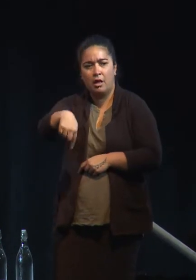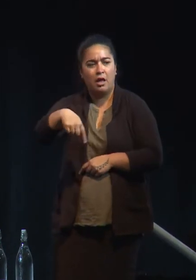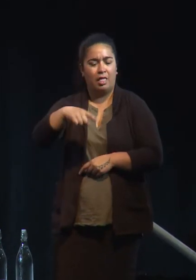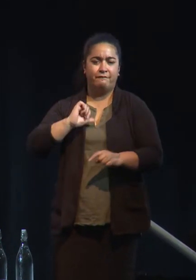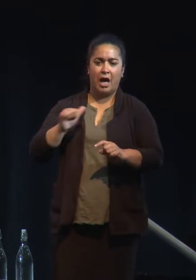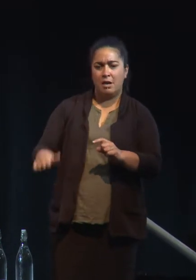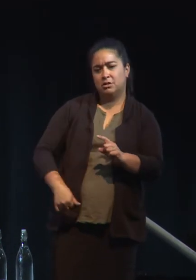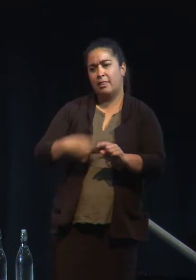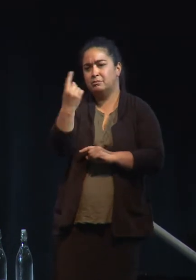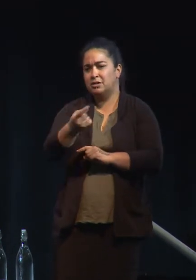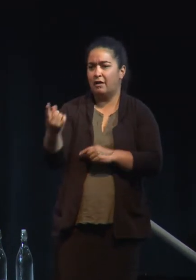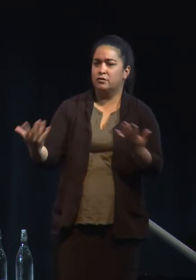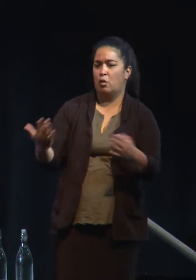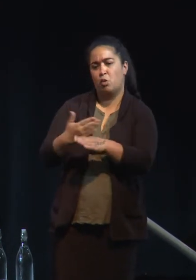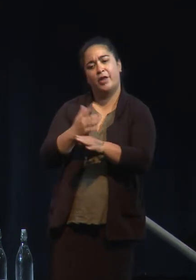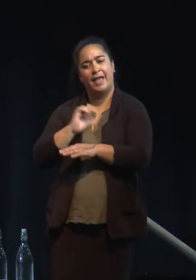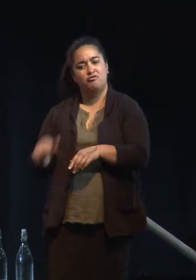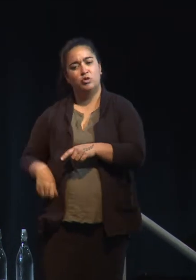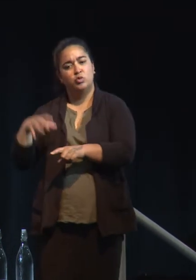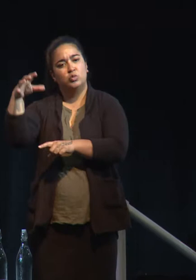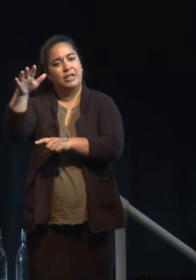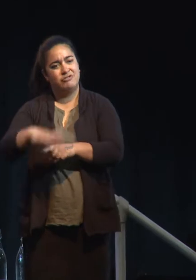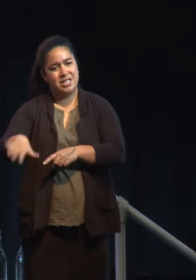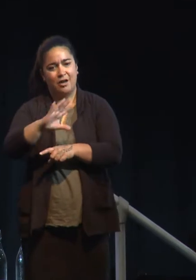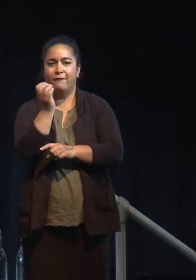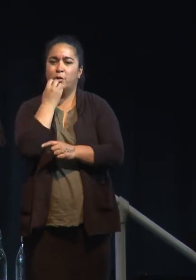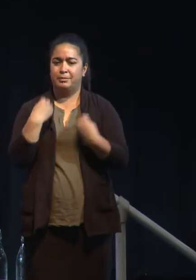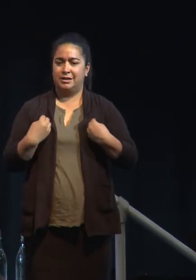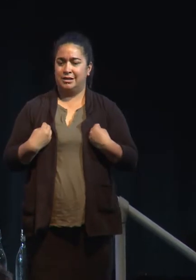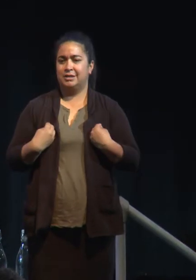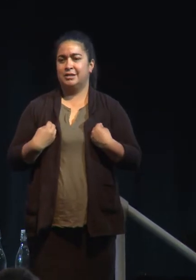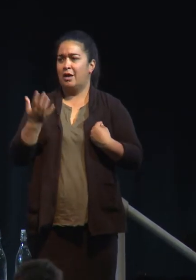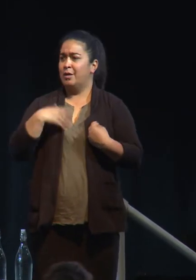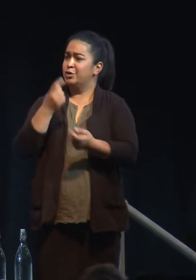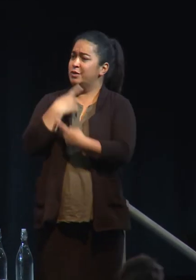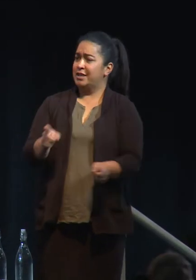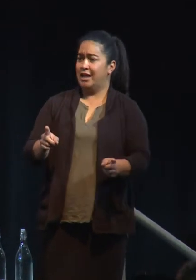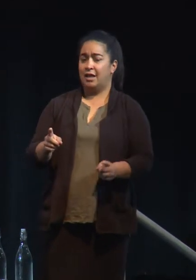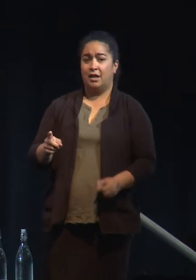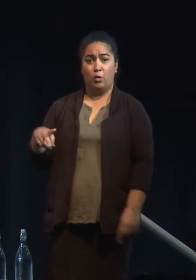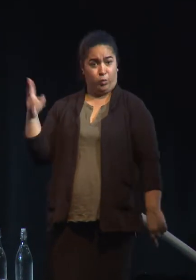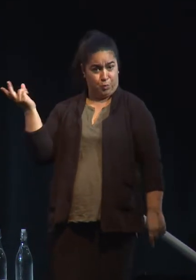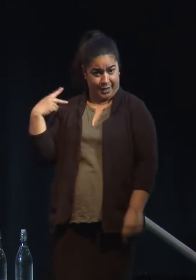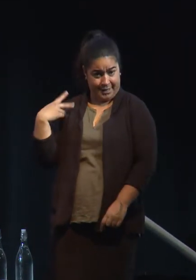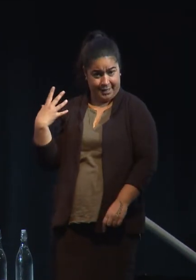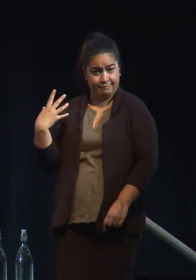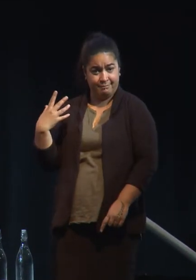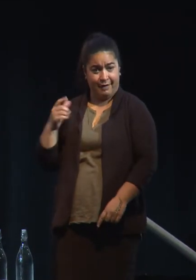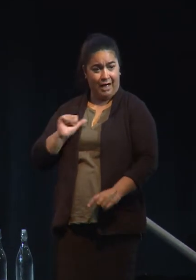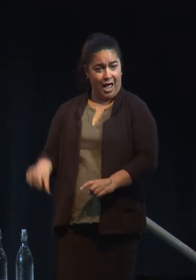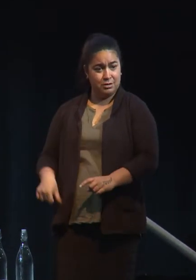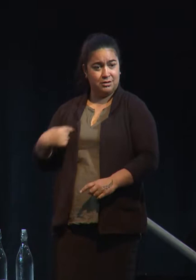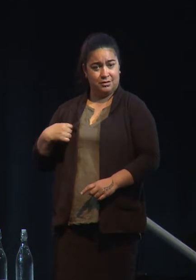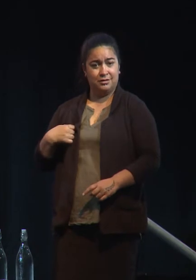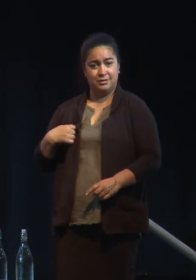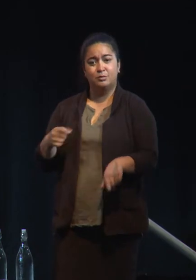agricultural sector or in the related food businesses. And I just want to say, we're farmers, you know, we